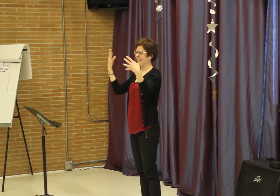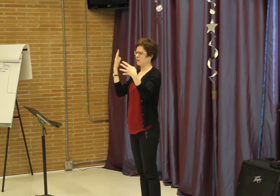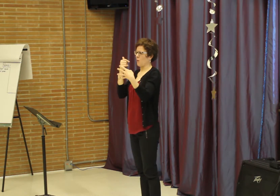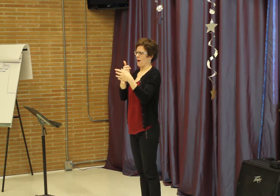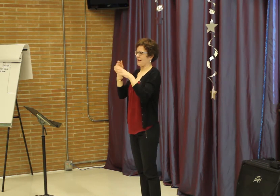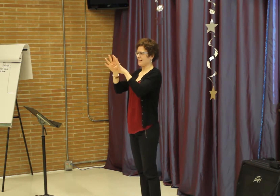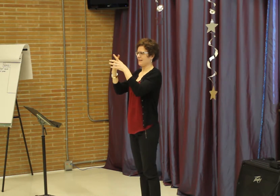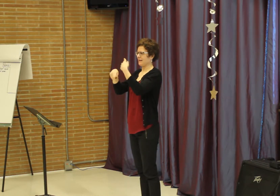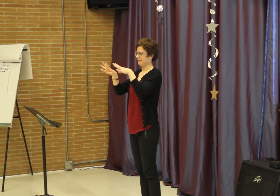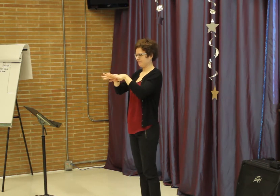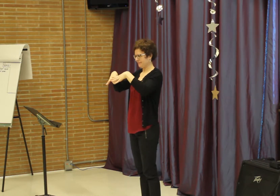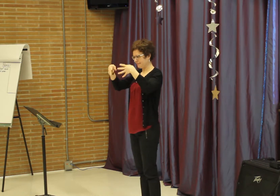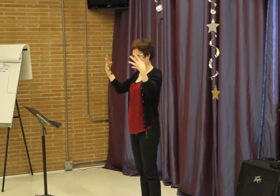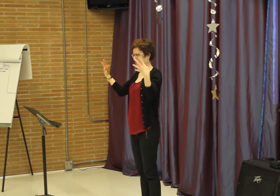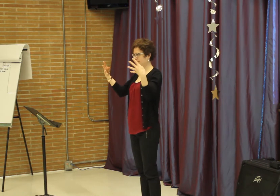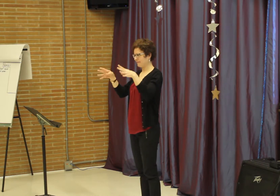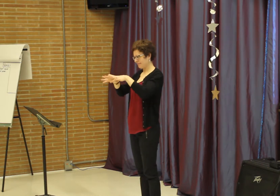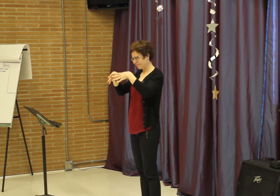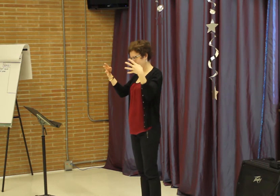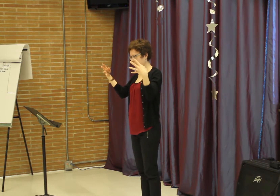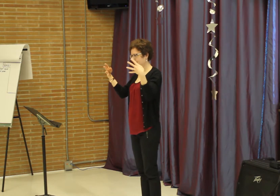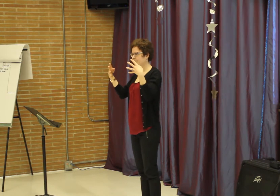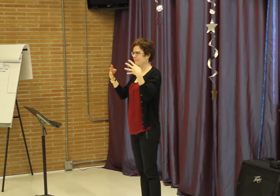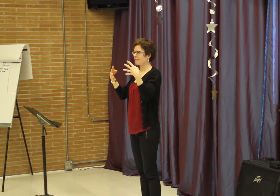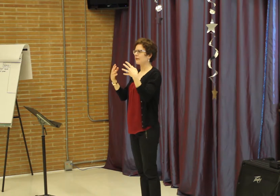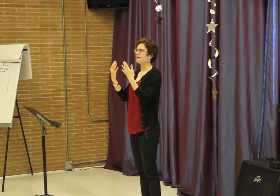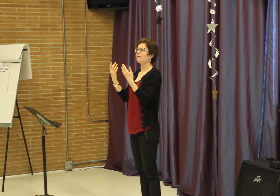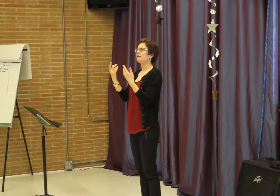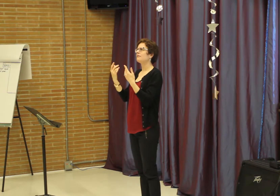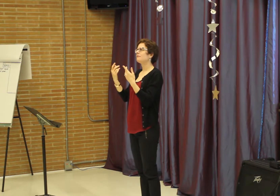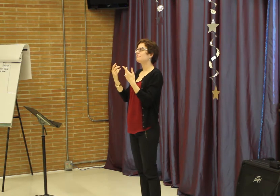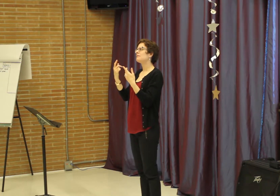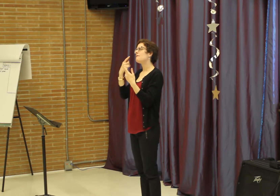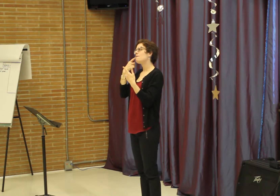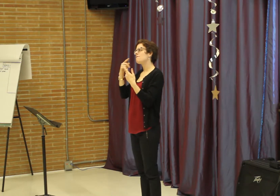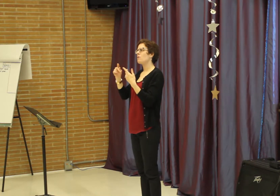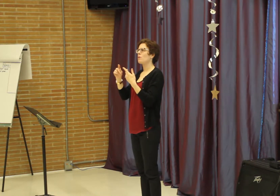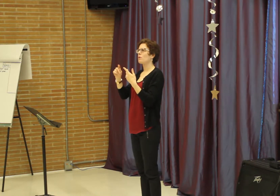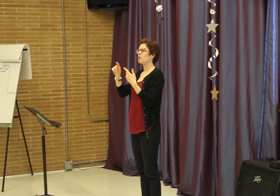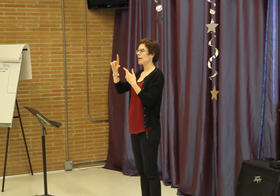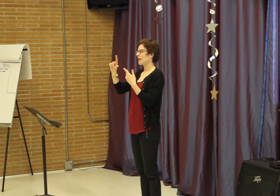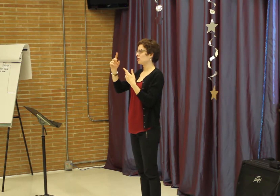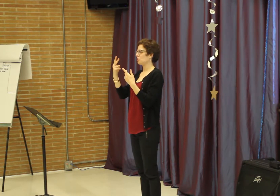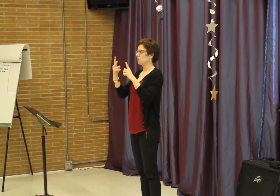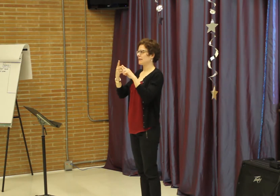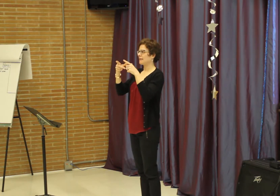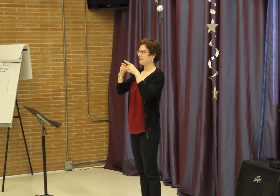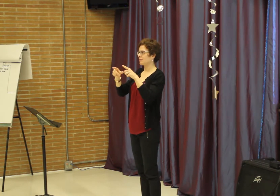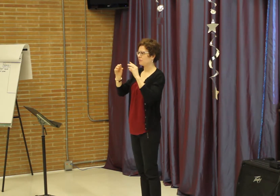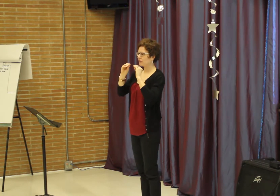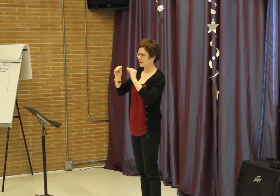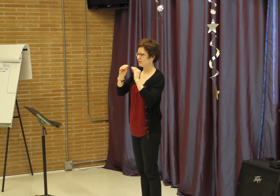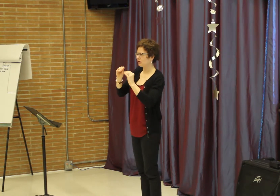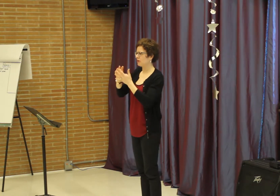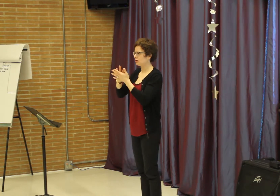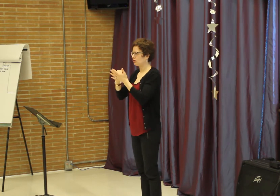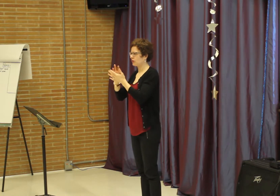So, in international sign language, we refer to the CEFR like this. So, that's where this sign came from. The CEFR